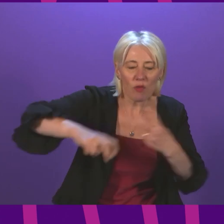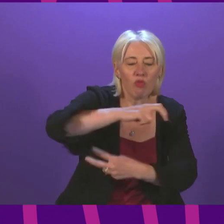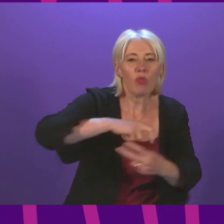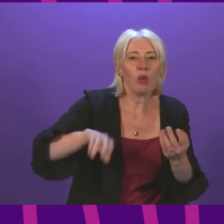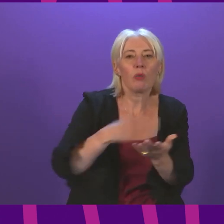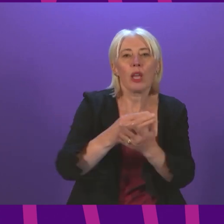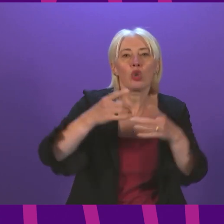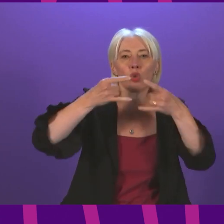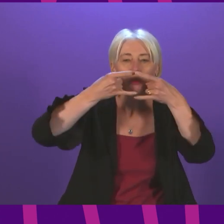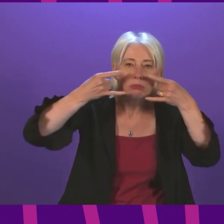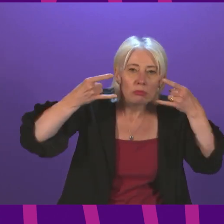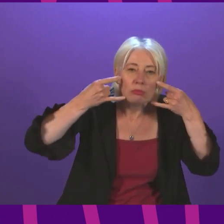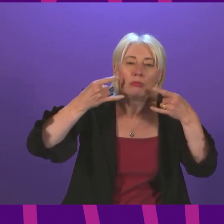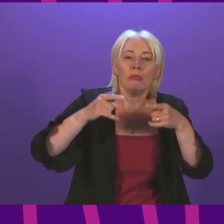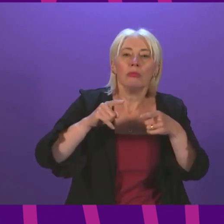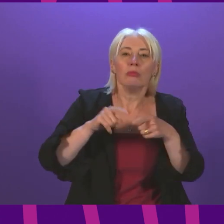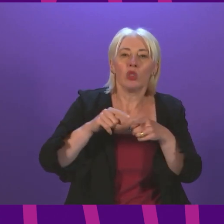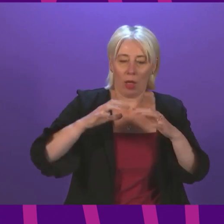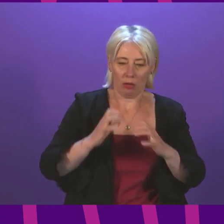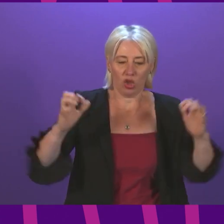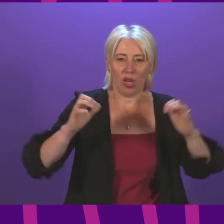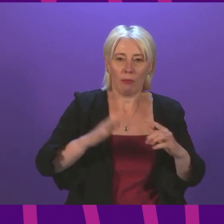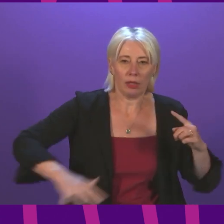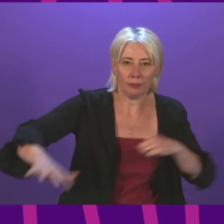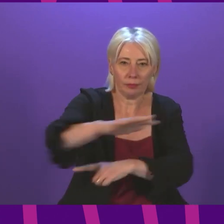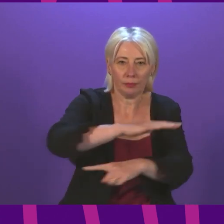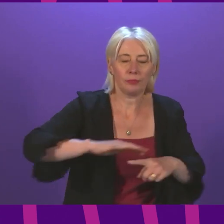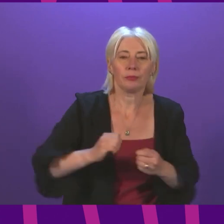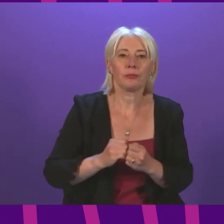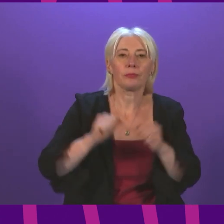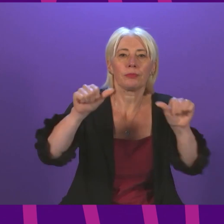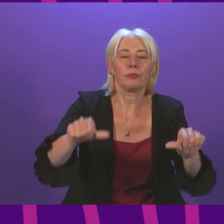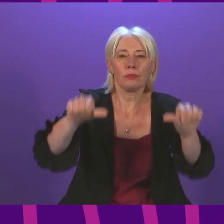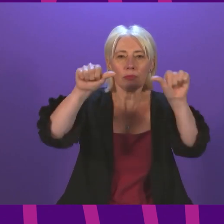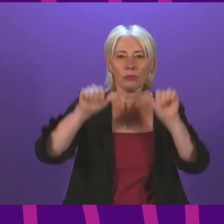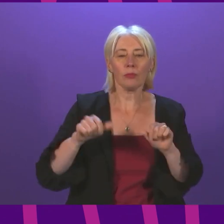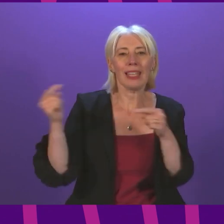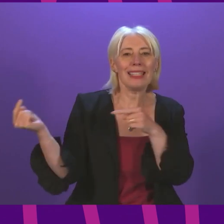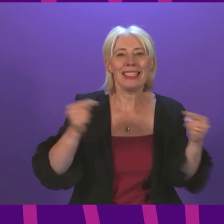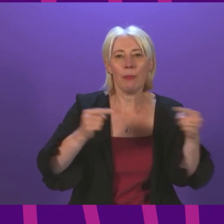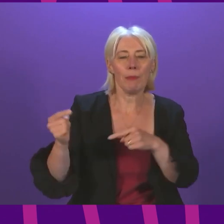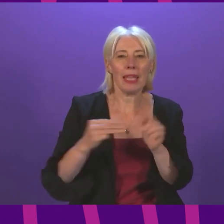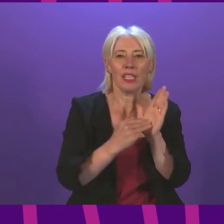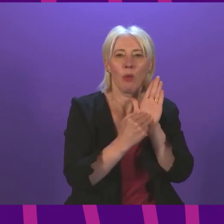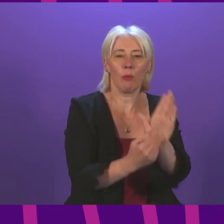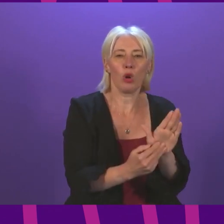and across the Holyrood campus. The next item of business is a debate on motion